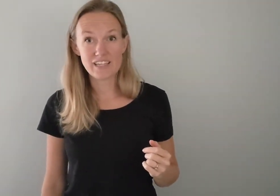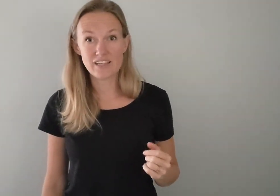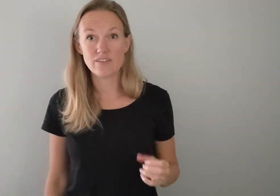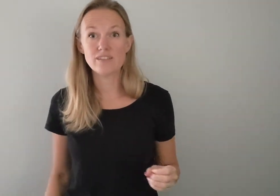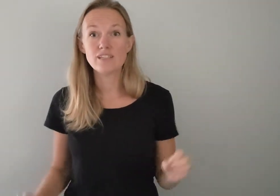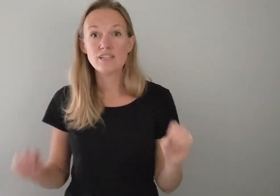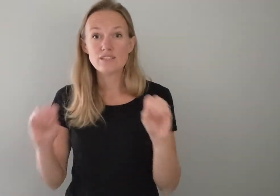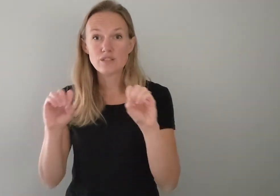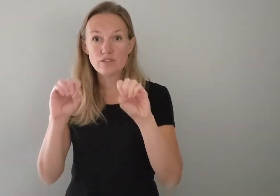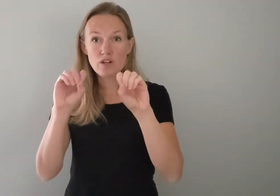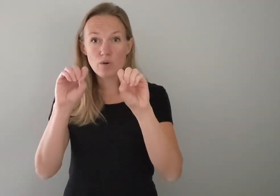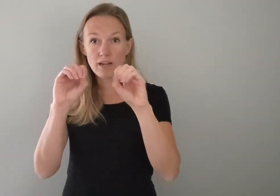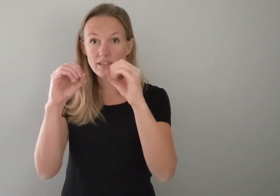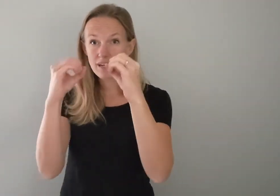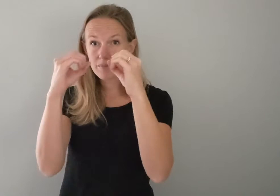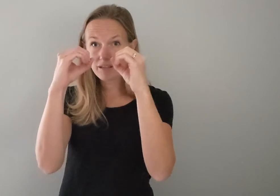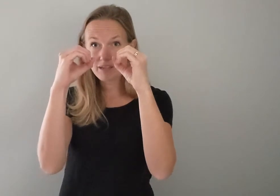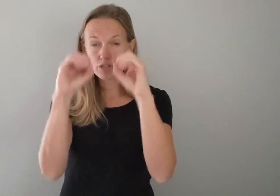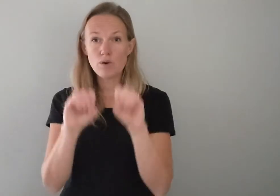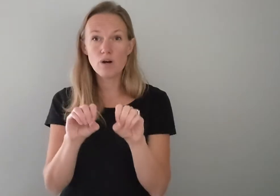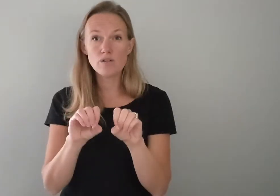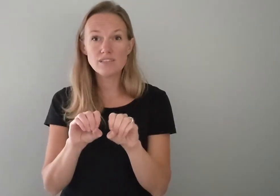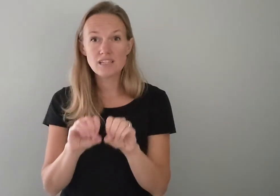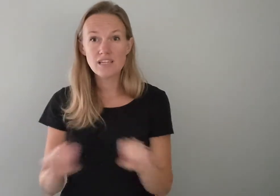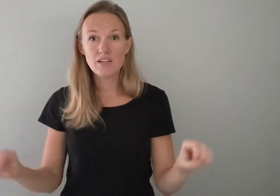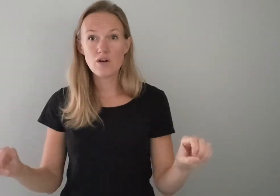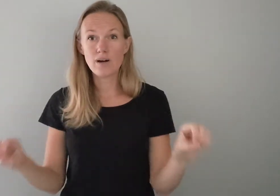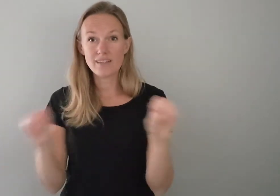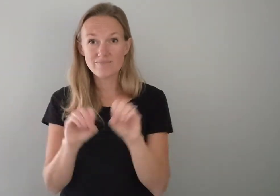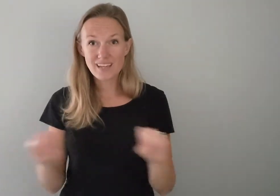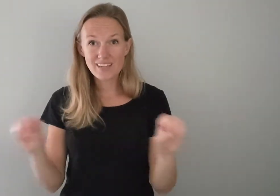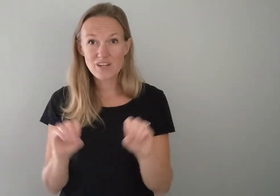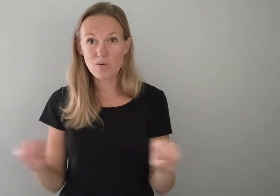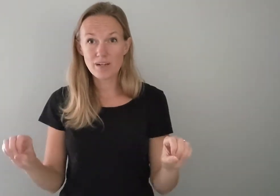you. So for no one you kind of you make two o's no one okay no one